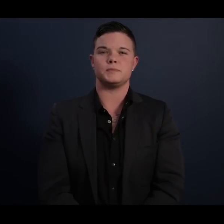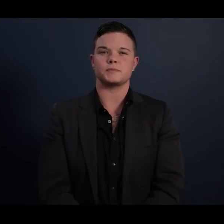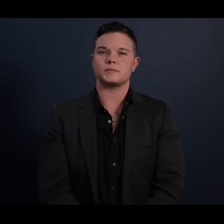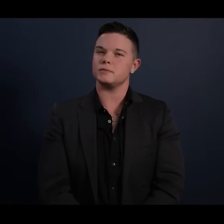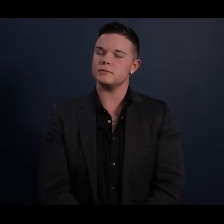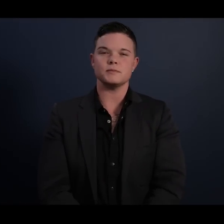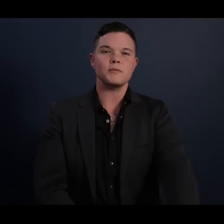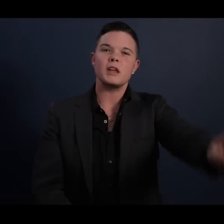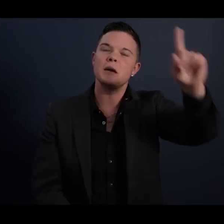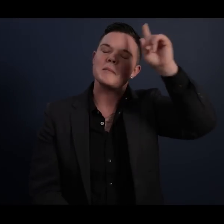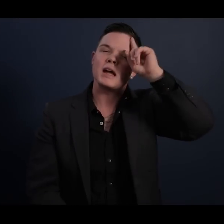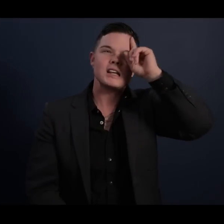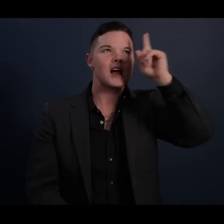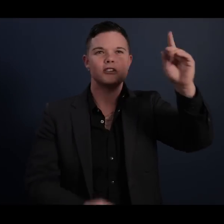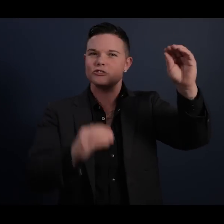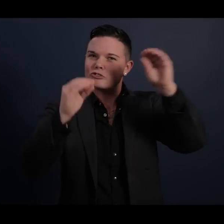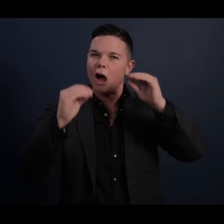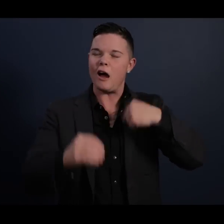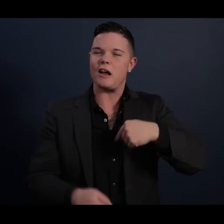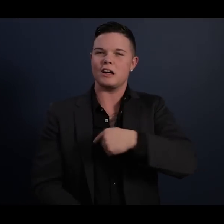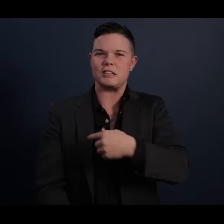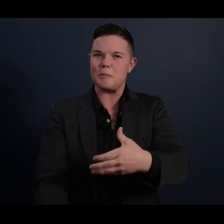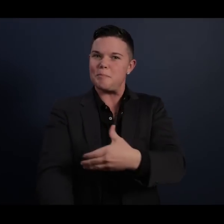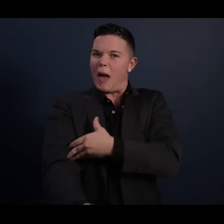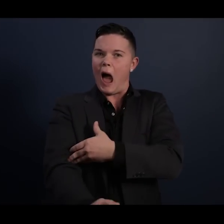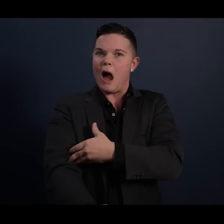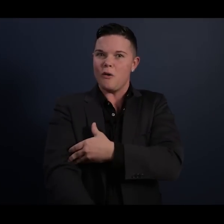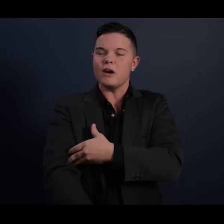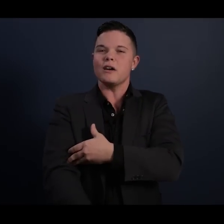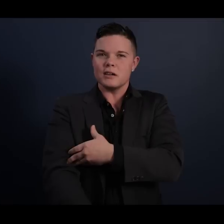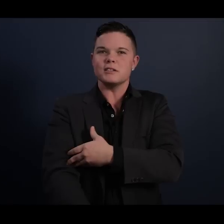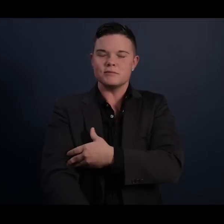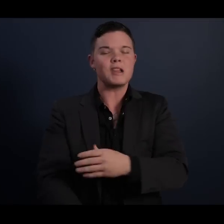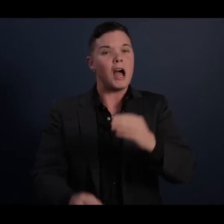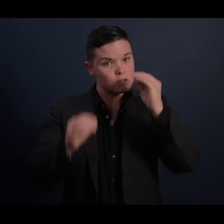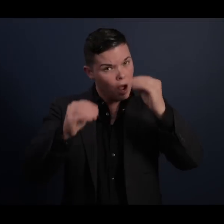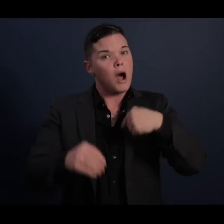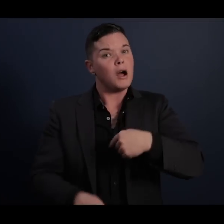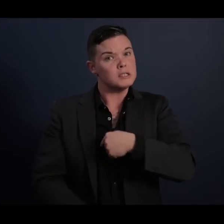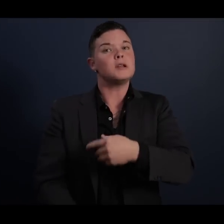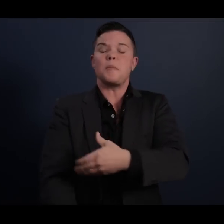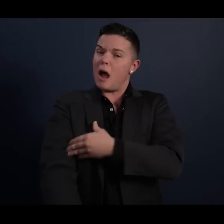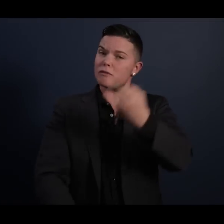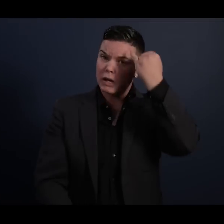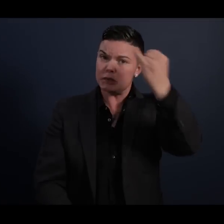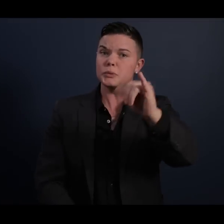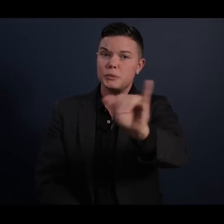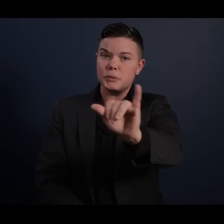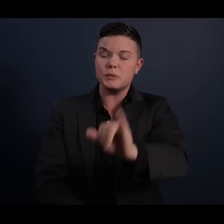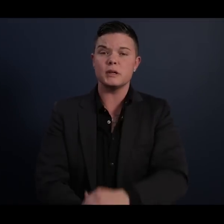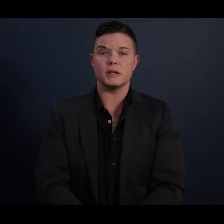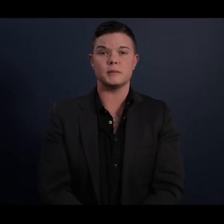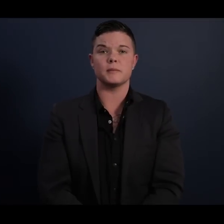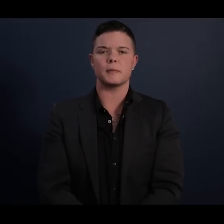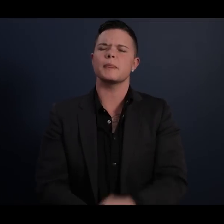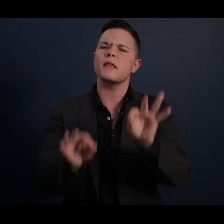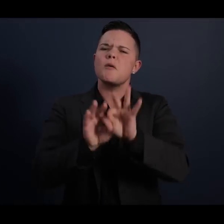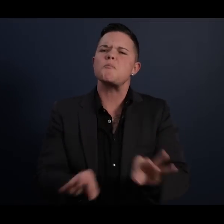Mandela has taught us the power of action, but he also taught us the power of ideas, the importance of reason